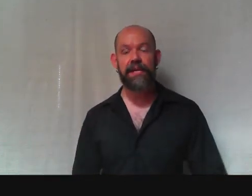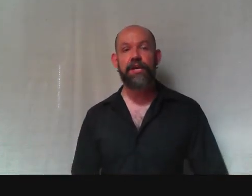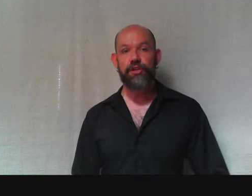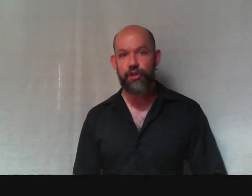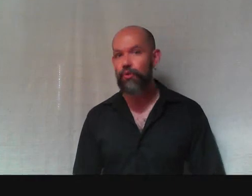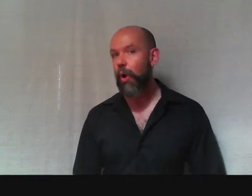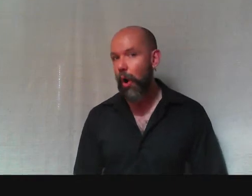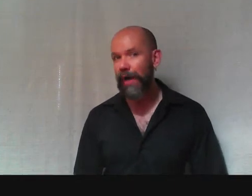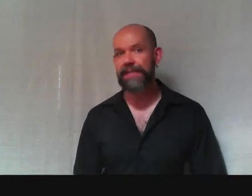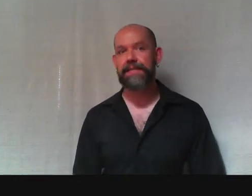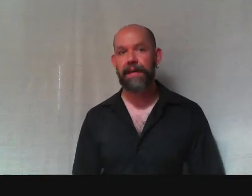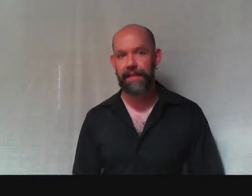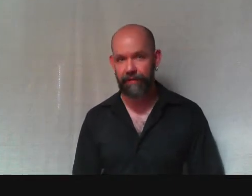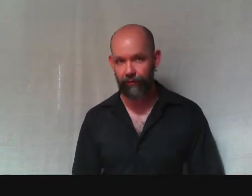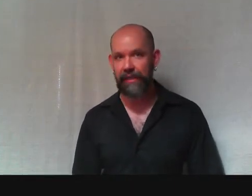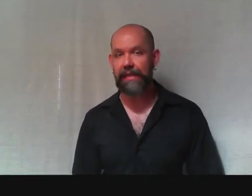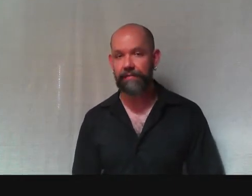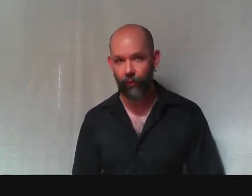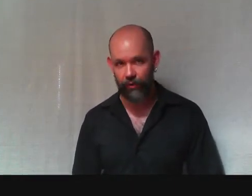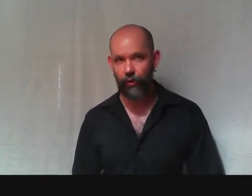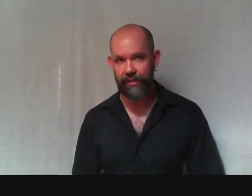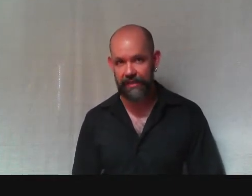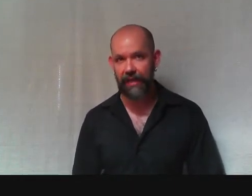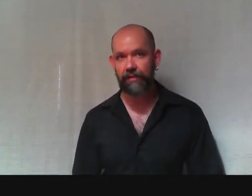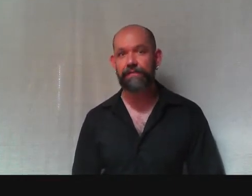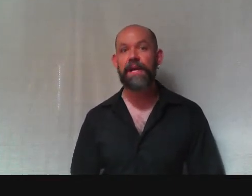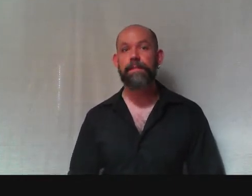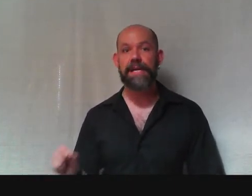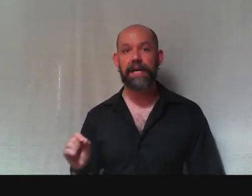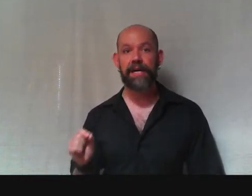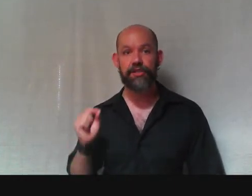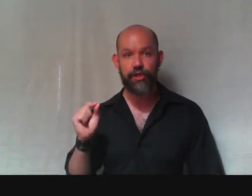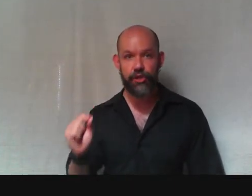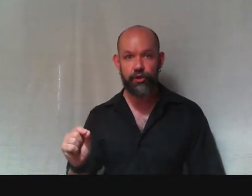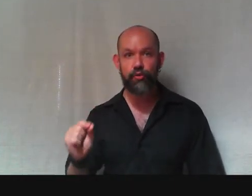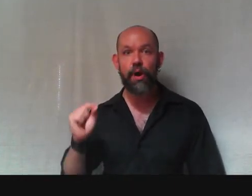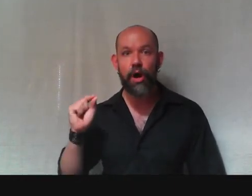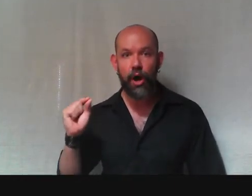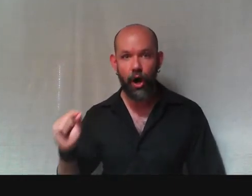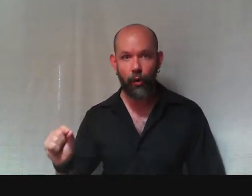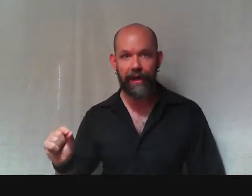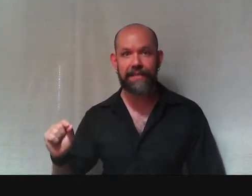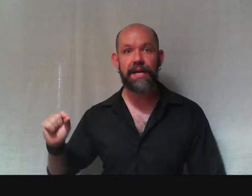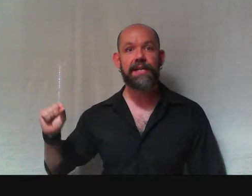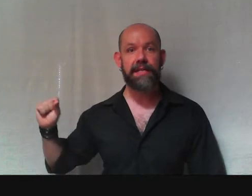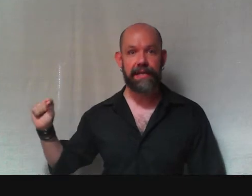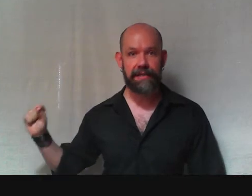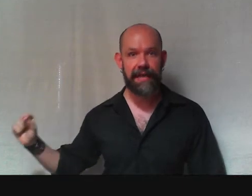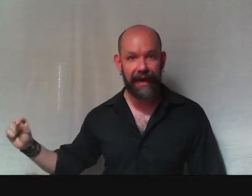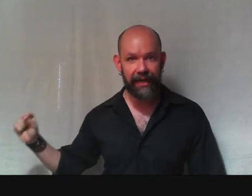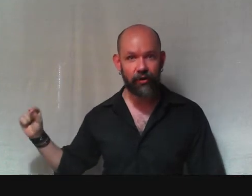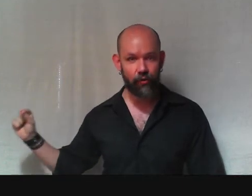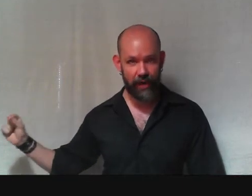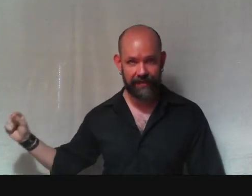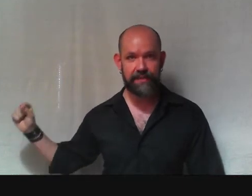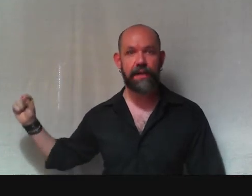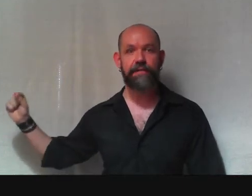You ought to think freely for yourself because you owe it to the entire rest of